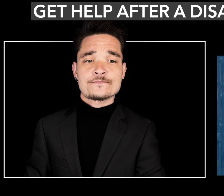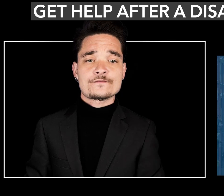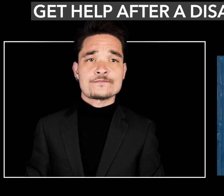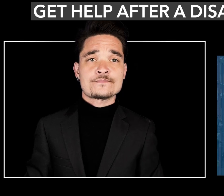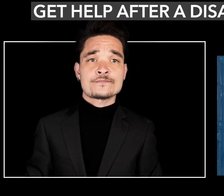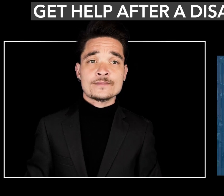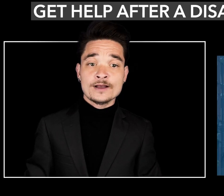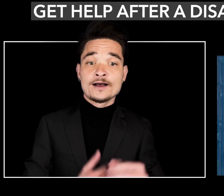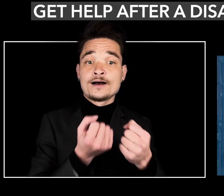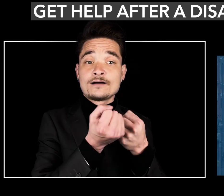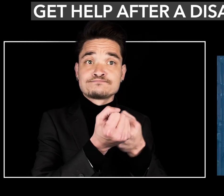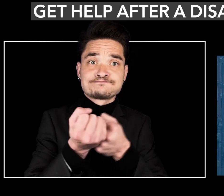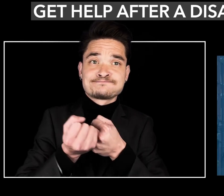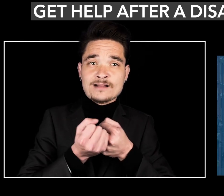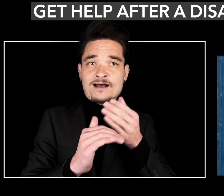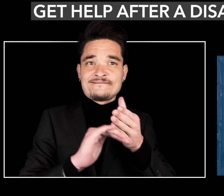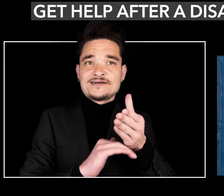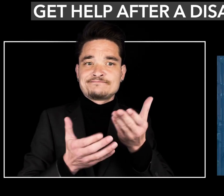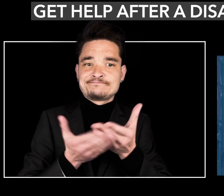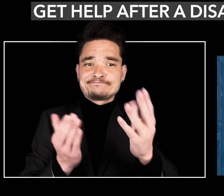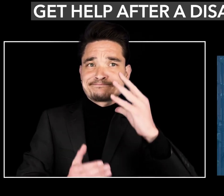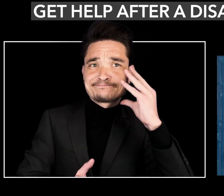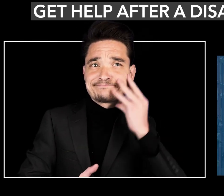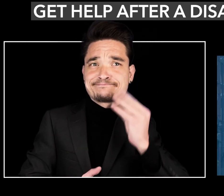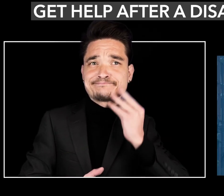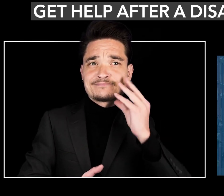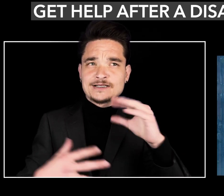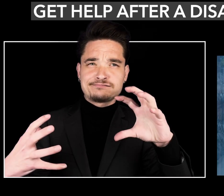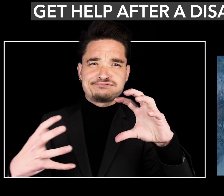Get Help After a Disaster from SOS Vermont.